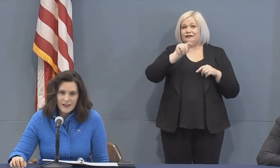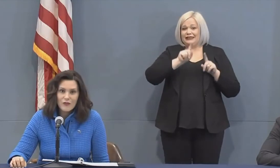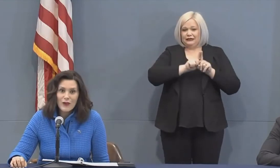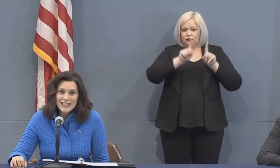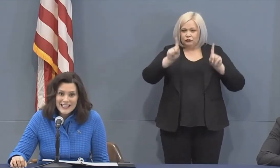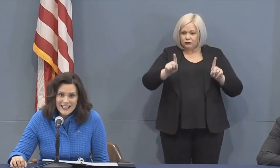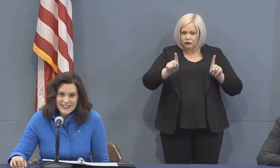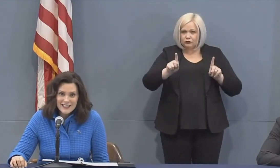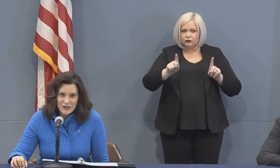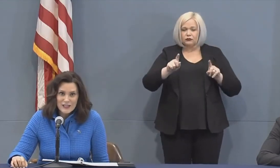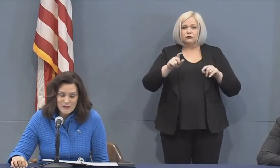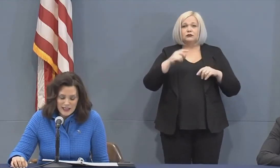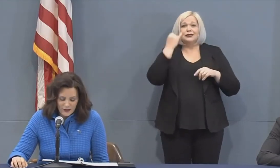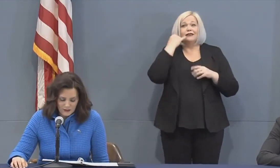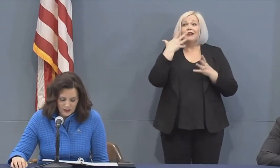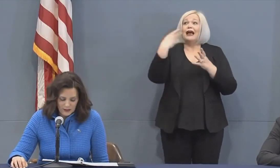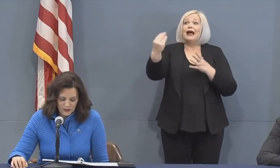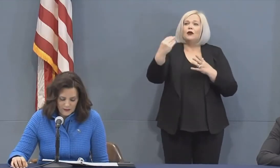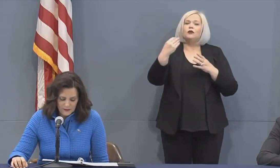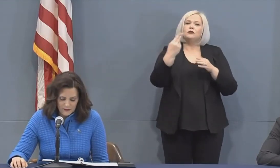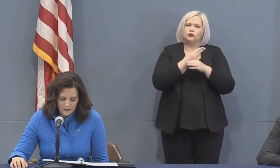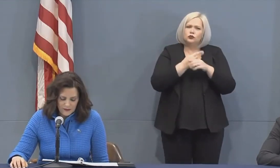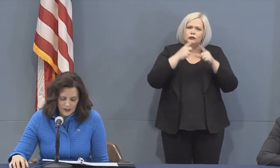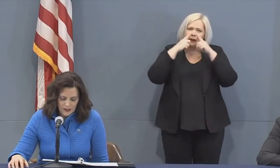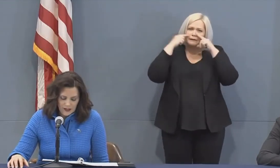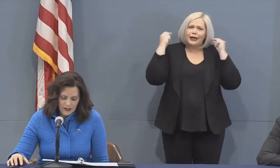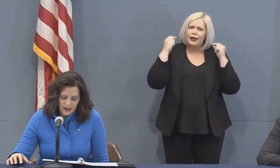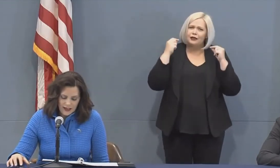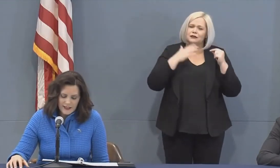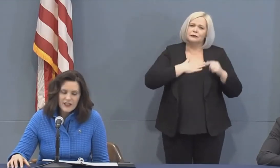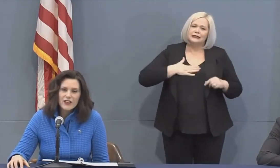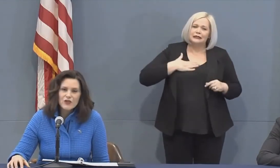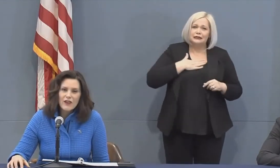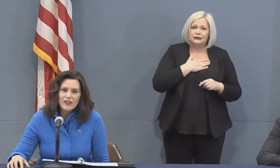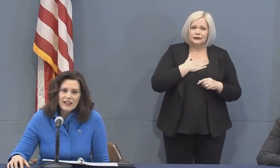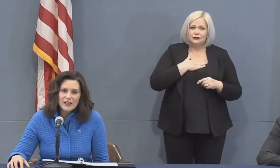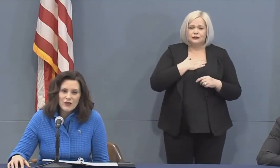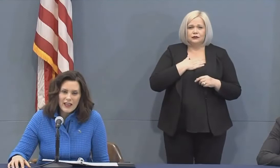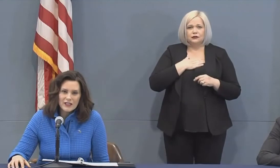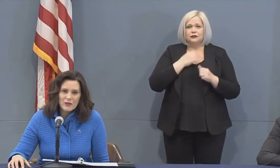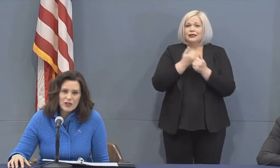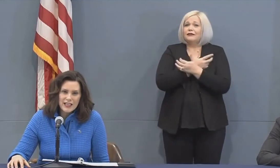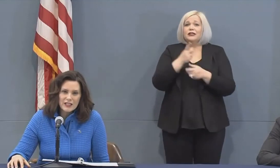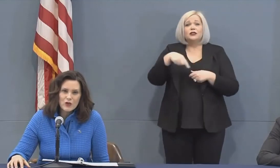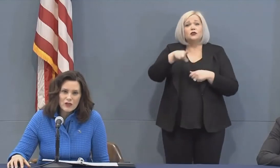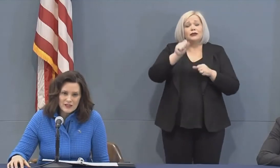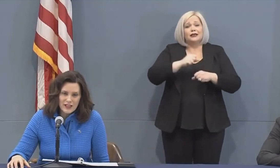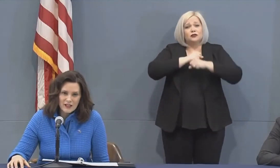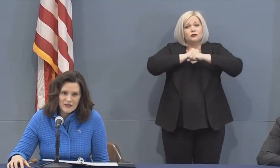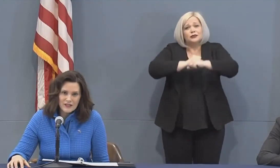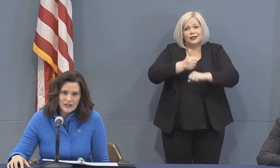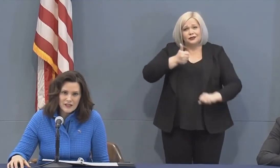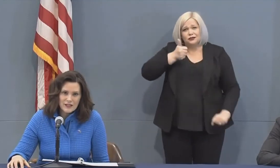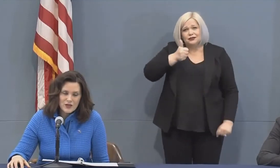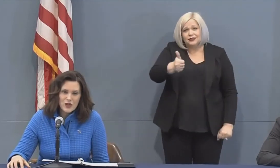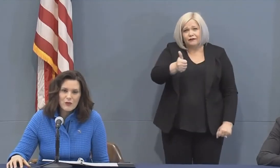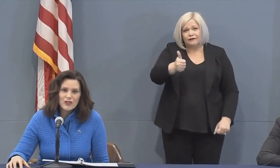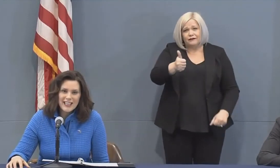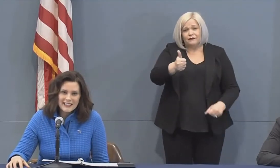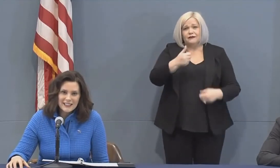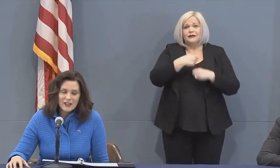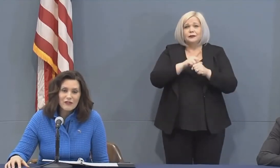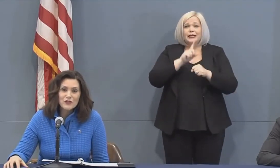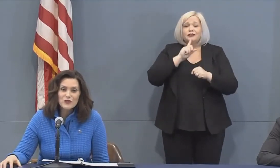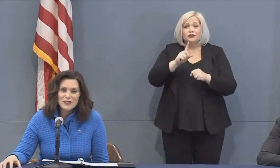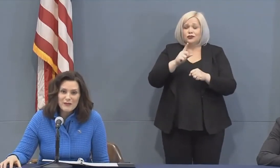public, when it's necessary to be out in public. I ask that you do everything you can to protect yourselves so